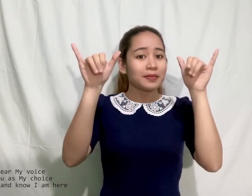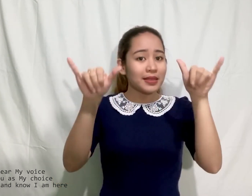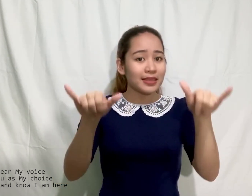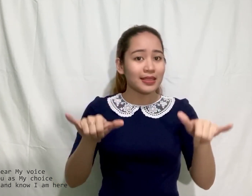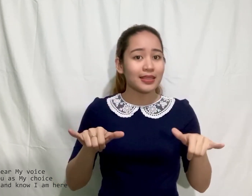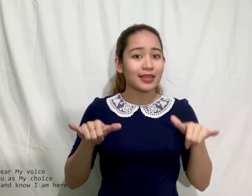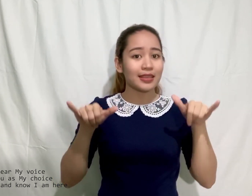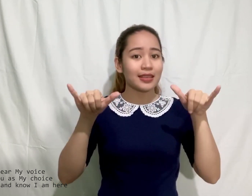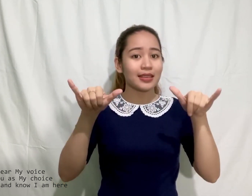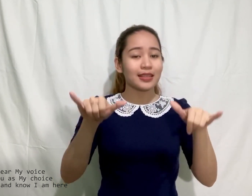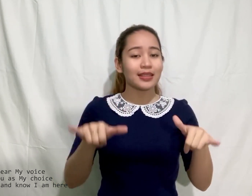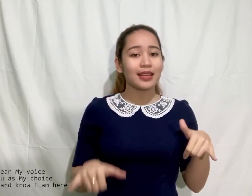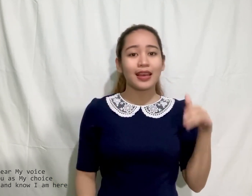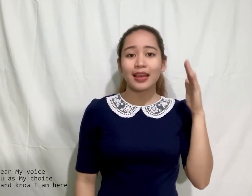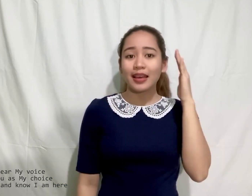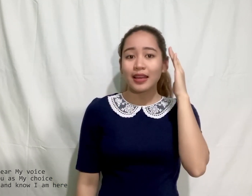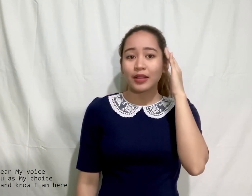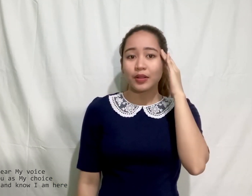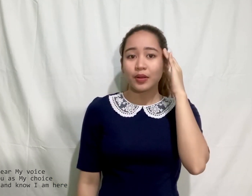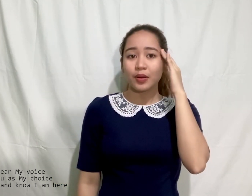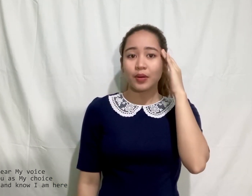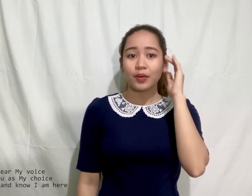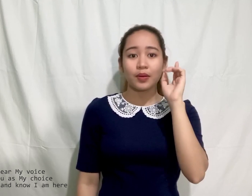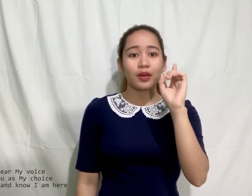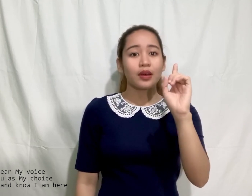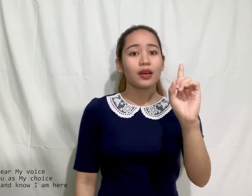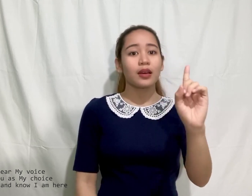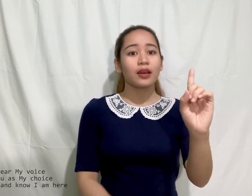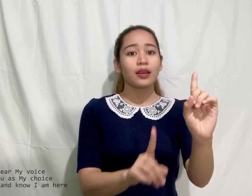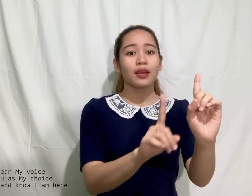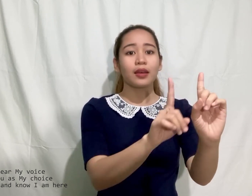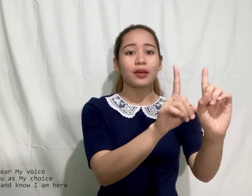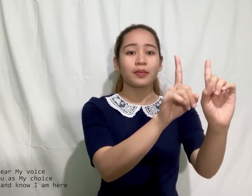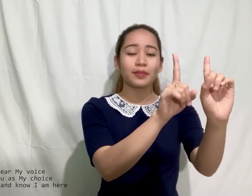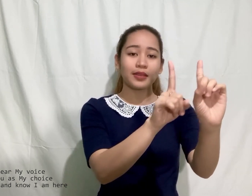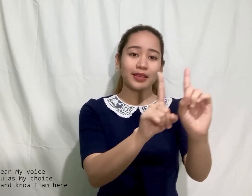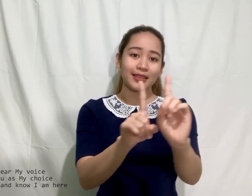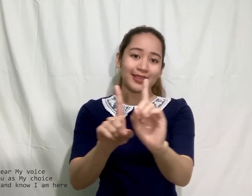still and know I am here.